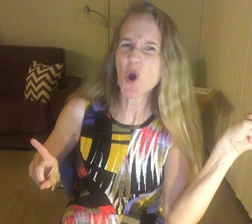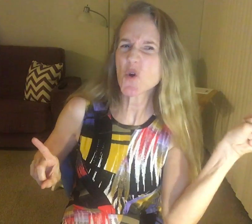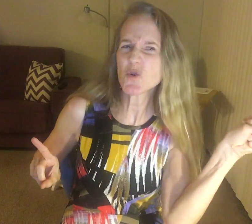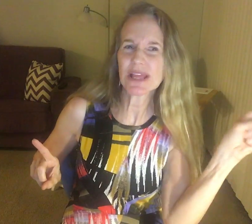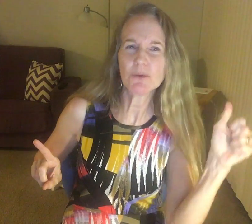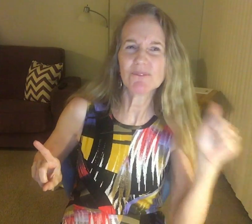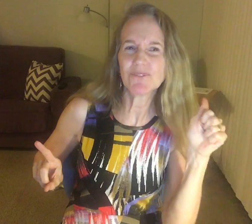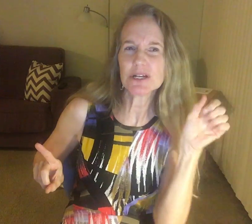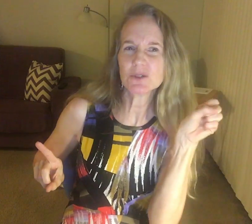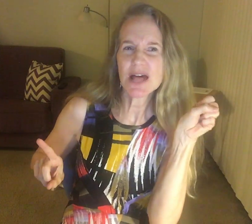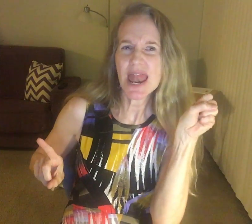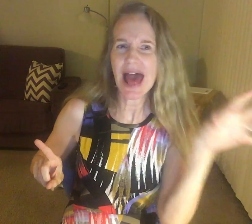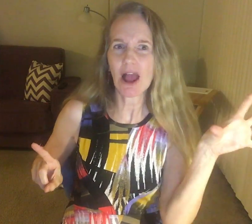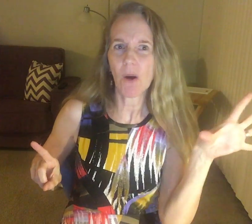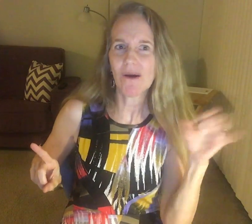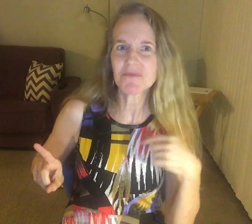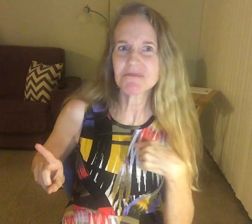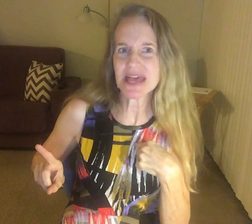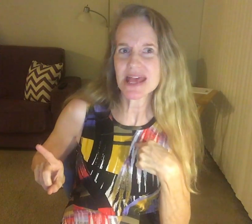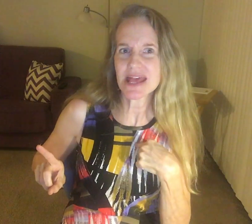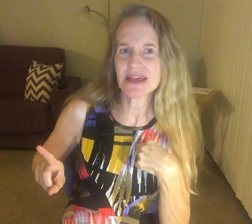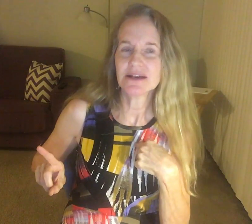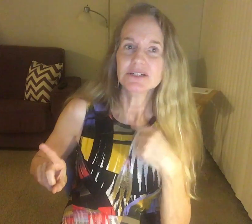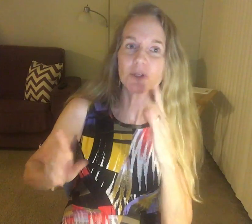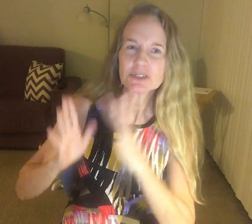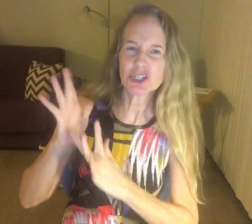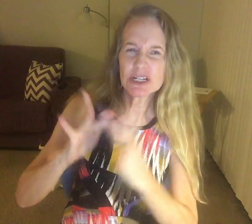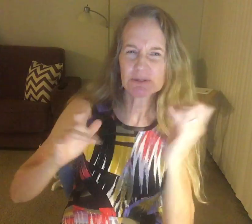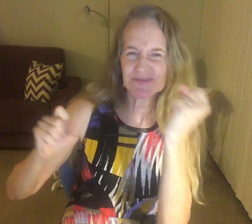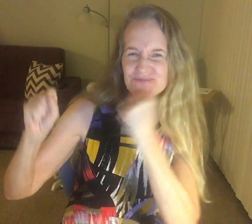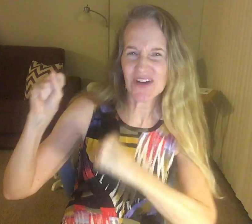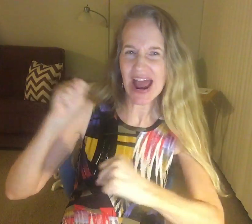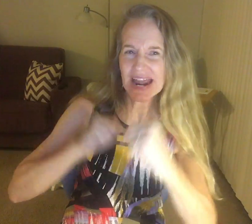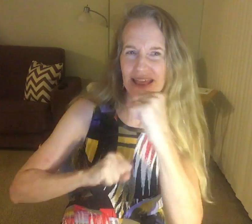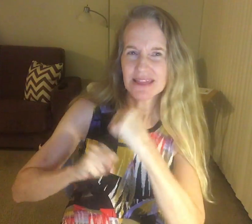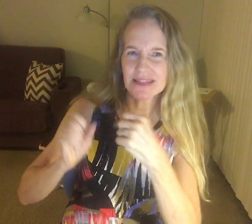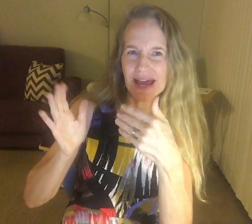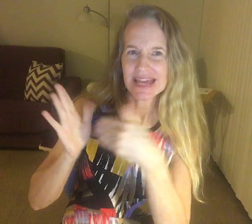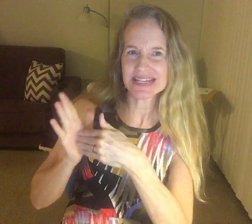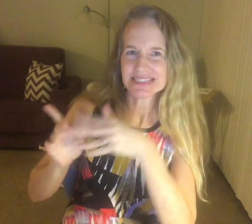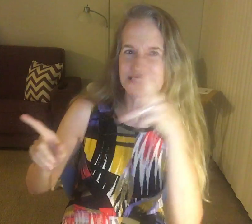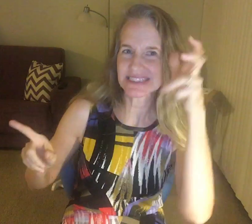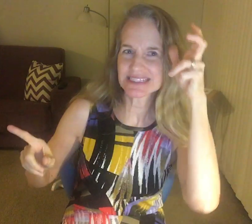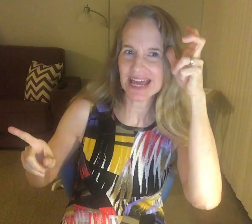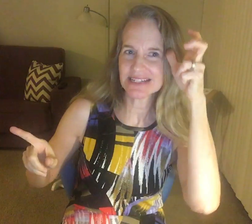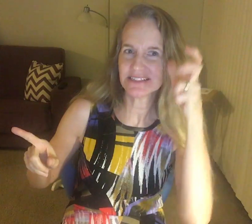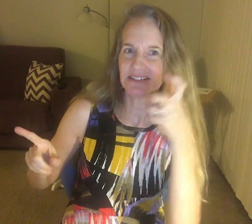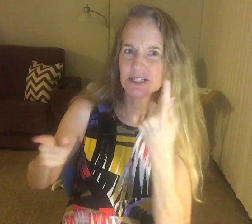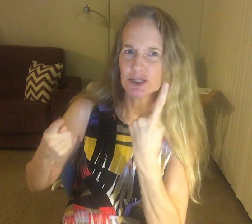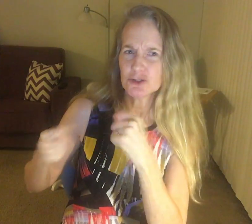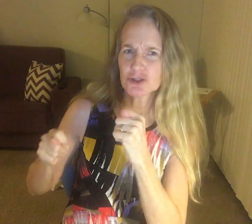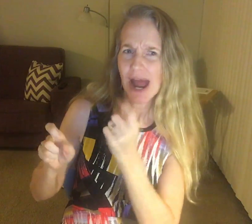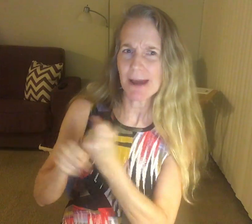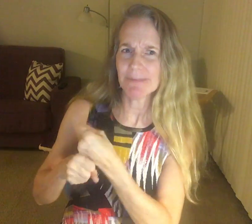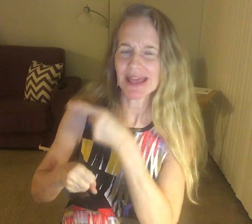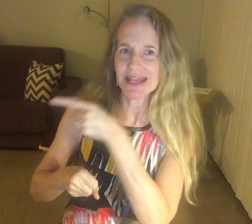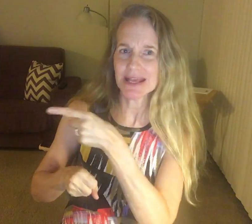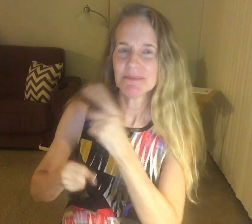holding with me like an army, though she was fighting against Satan, trying to make him